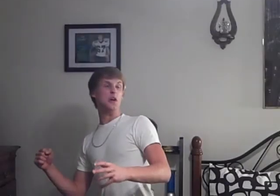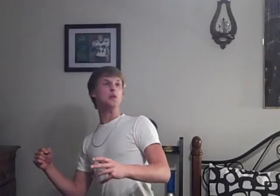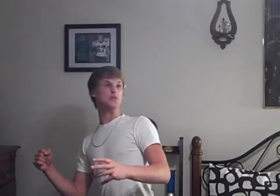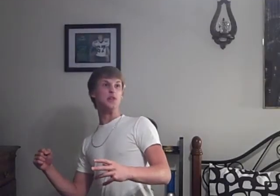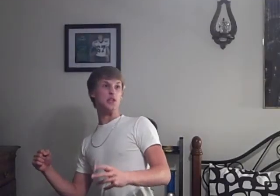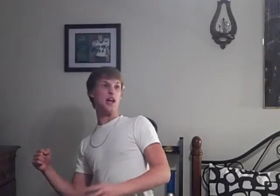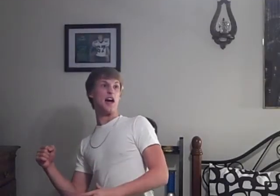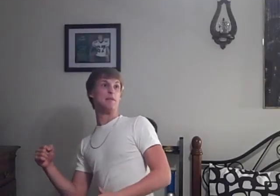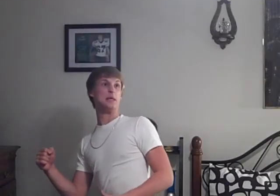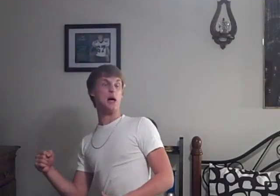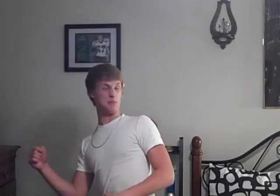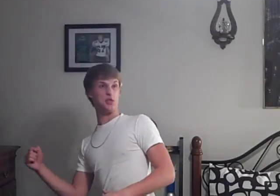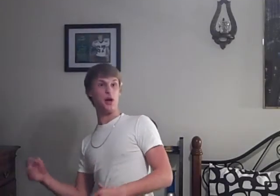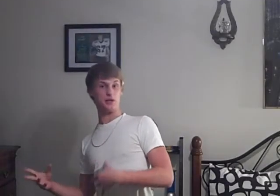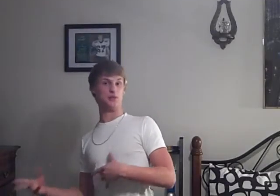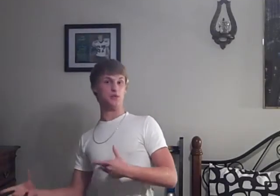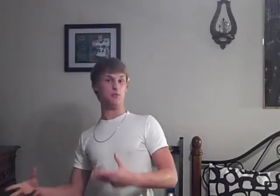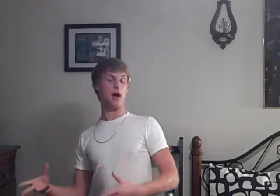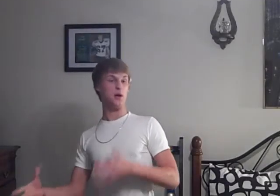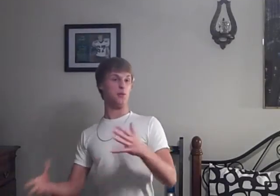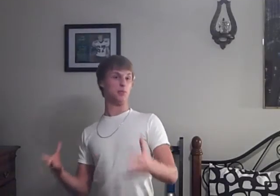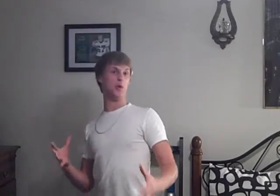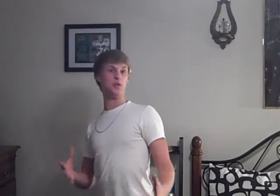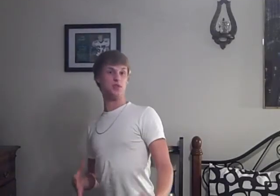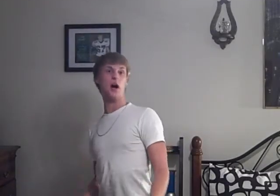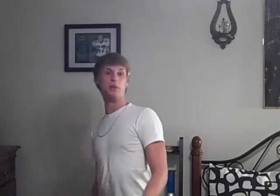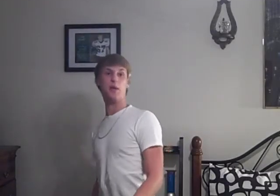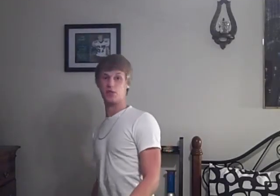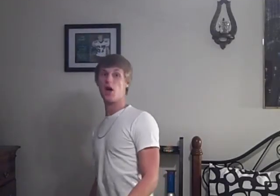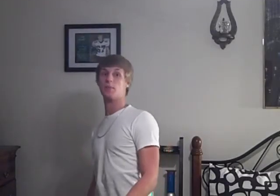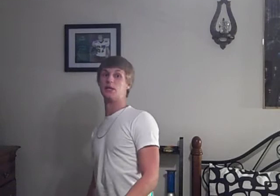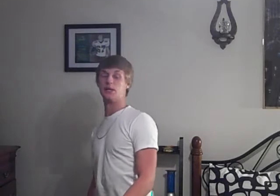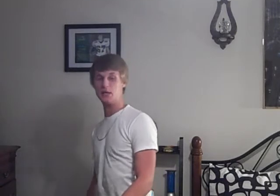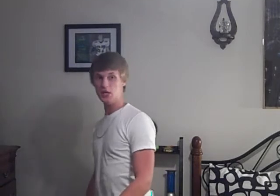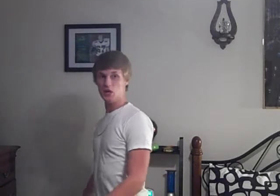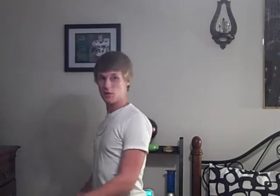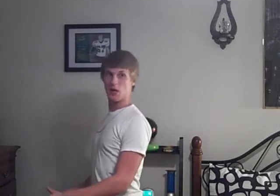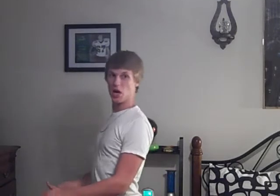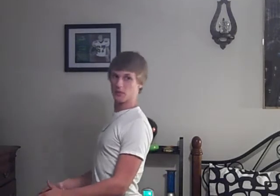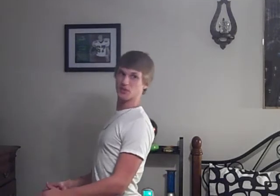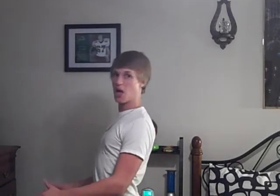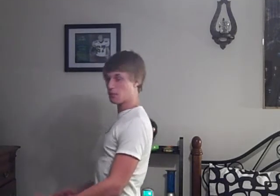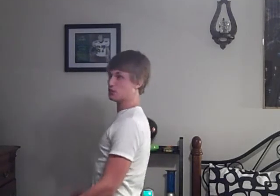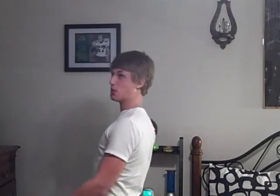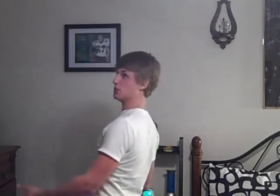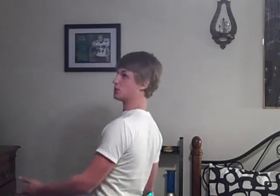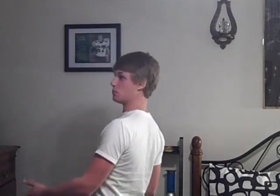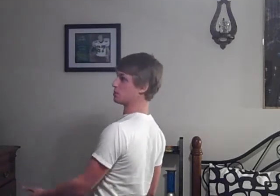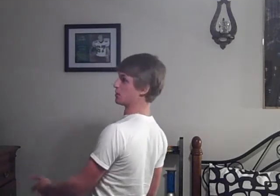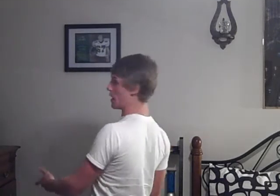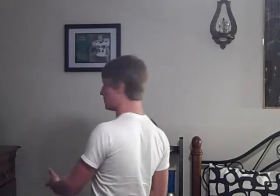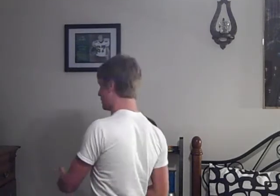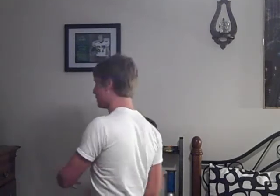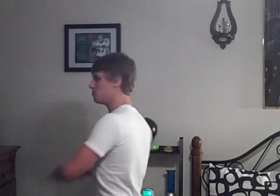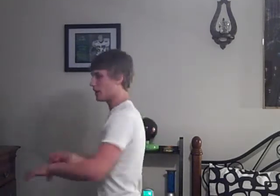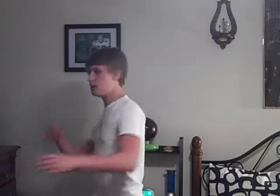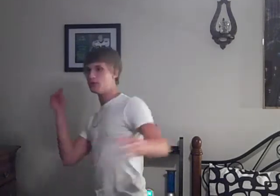Who's looking at me I'm trying to do My own pointless Hobby Lobby shopping For my hobbies And lobbies Thank you Stop looking at me And